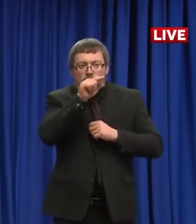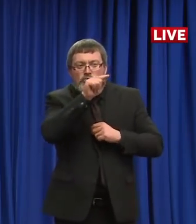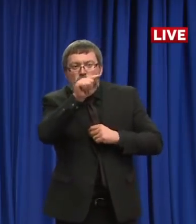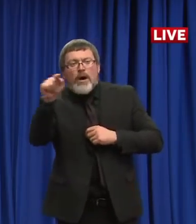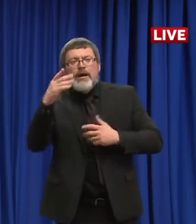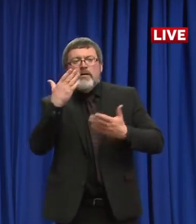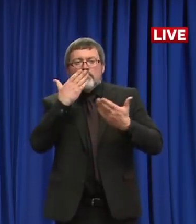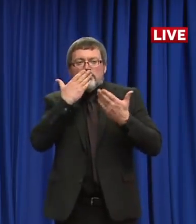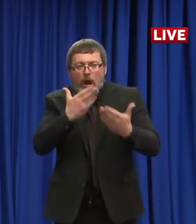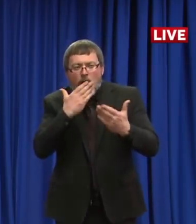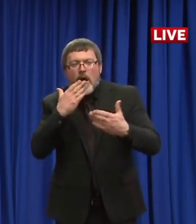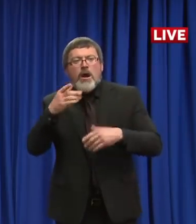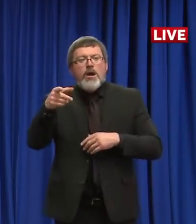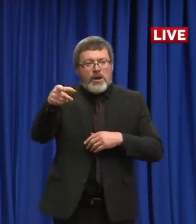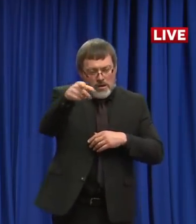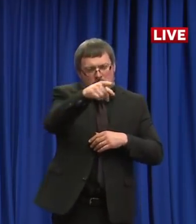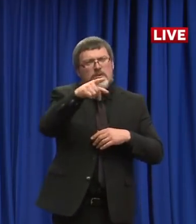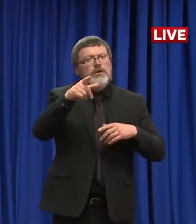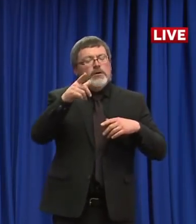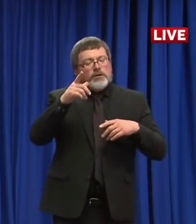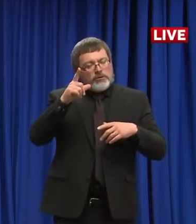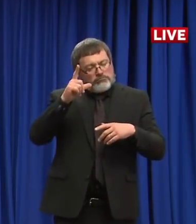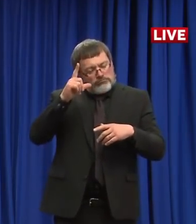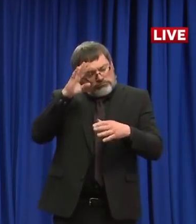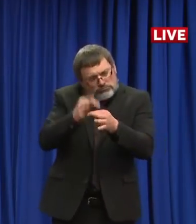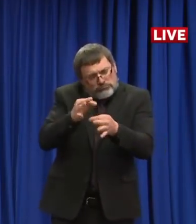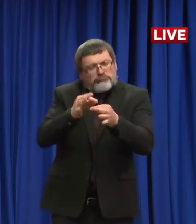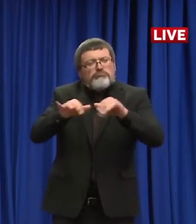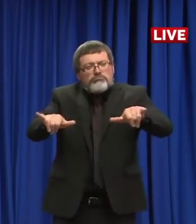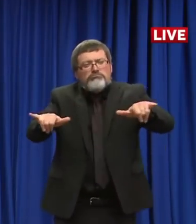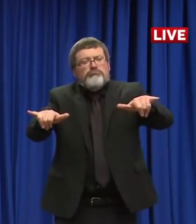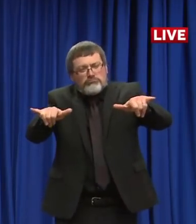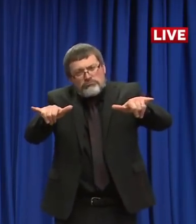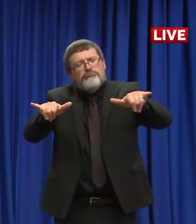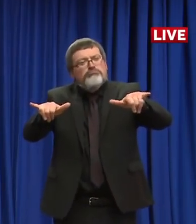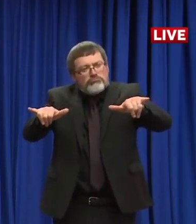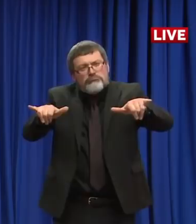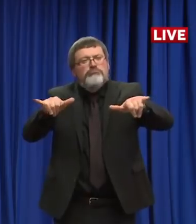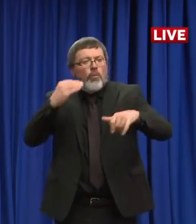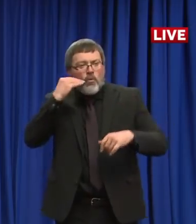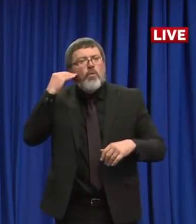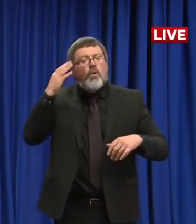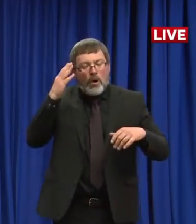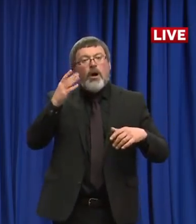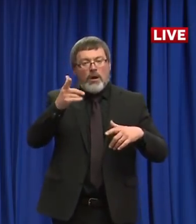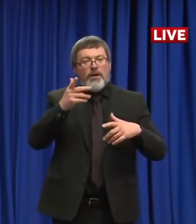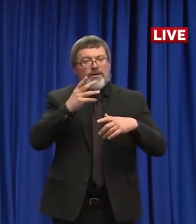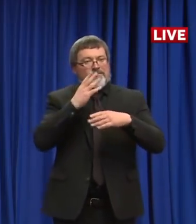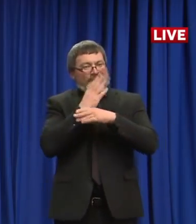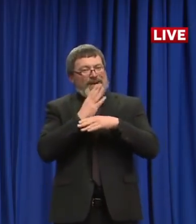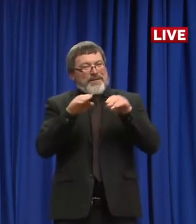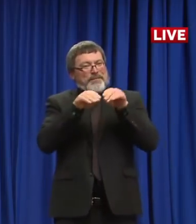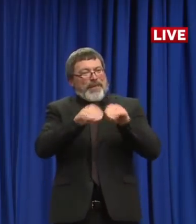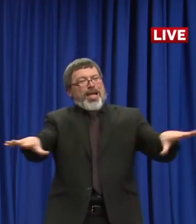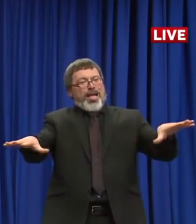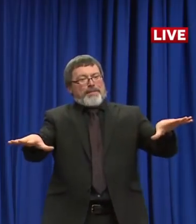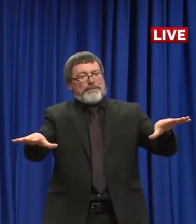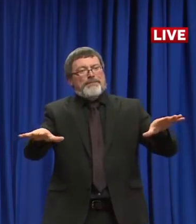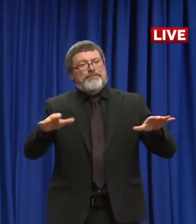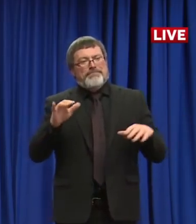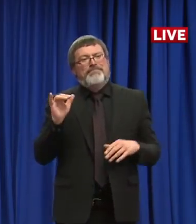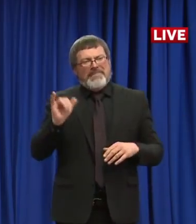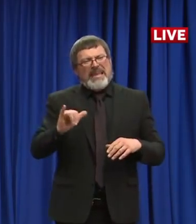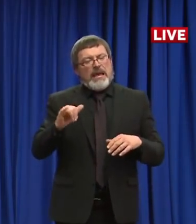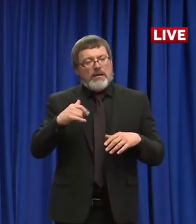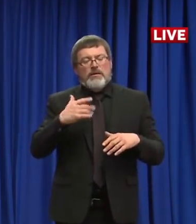who are taking steps to prevent the spread of this novel coronavirus. Please continue with those